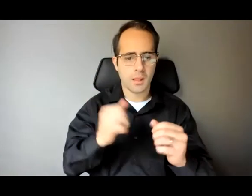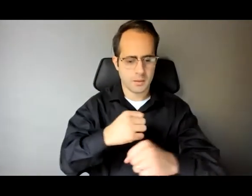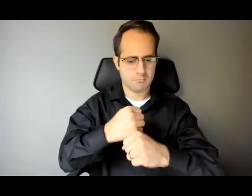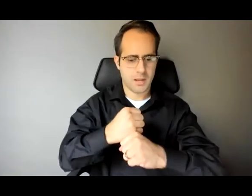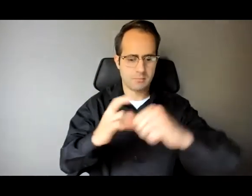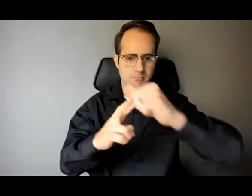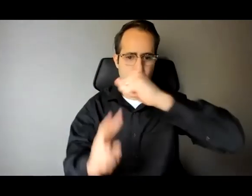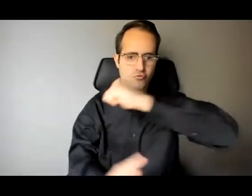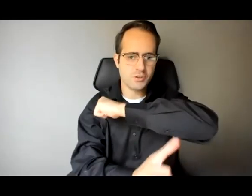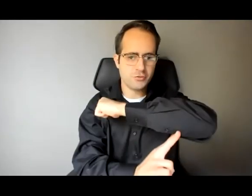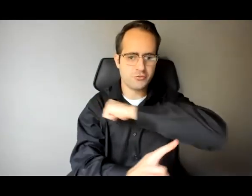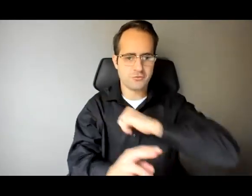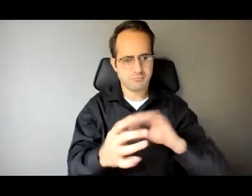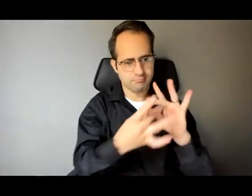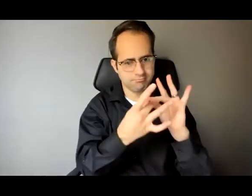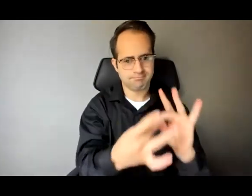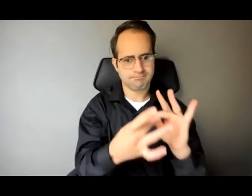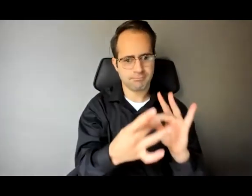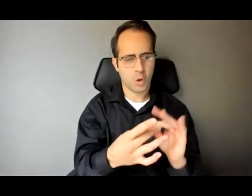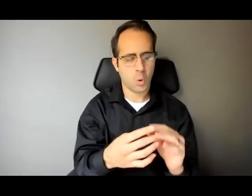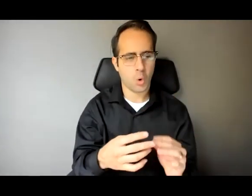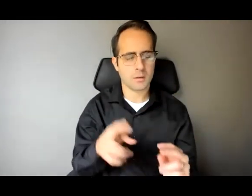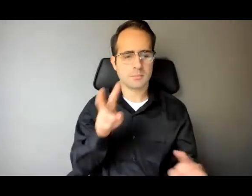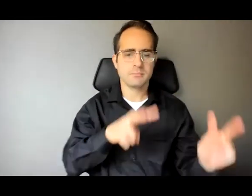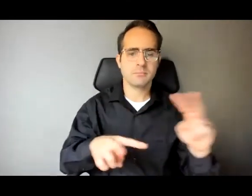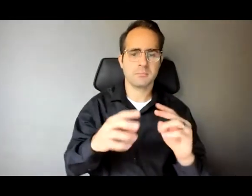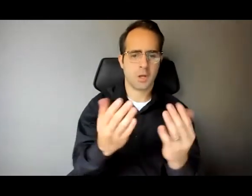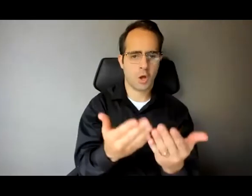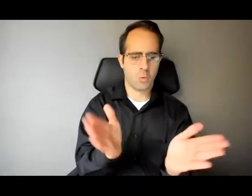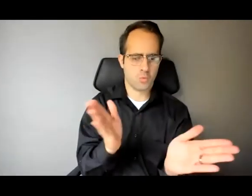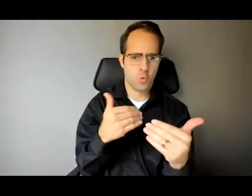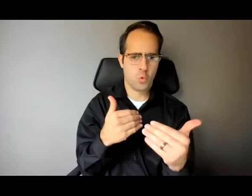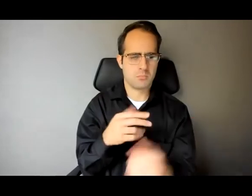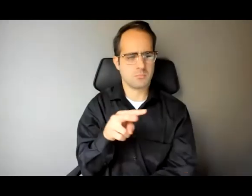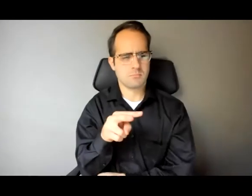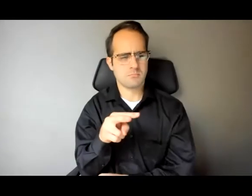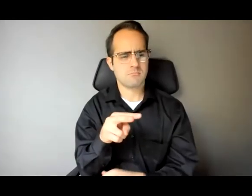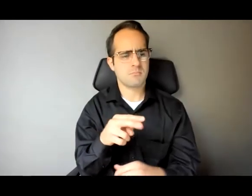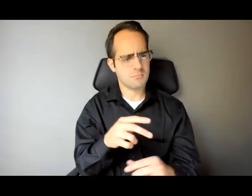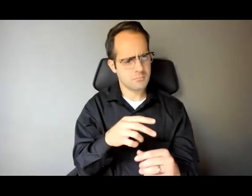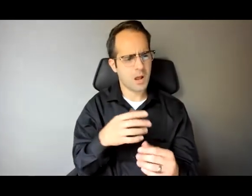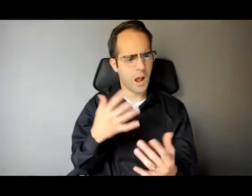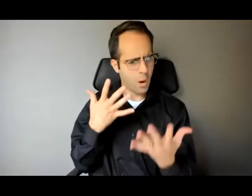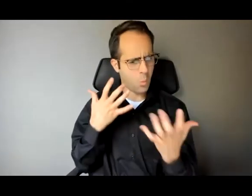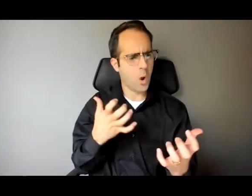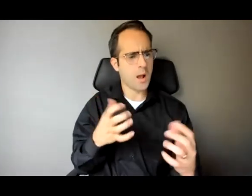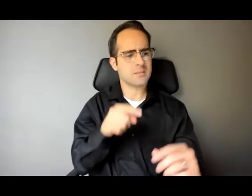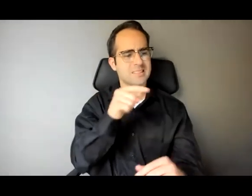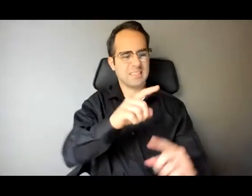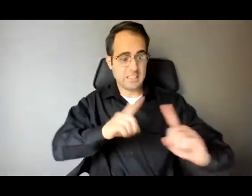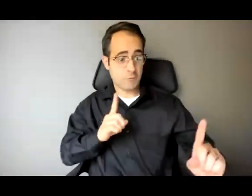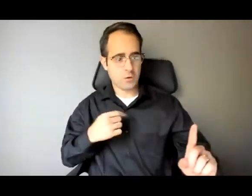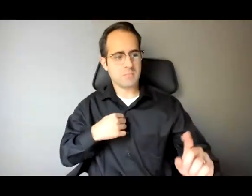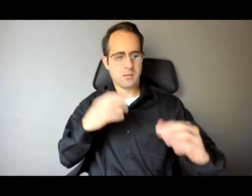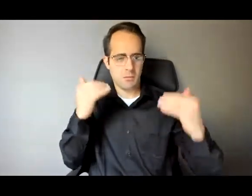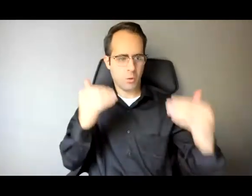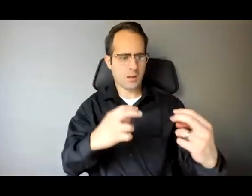room and being intentional and looking at picking up on cues and features and intentionally sitting next to someone you think is different